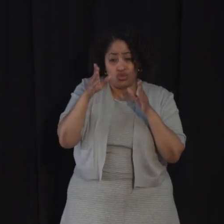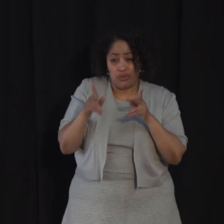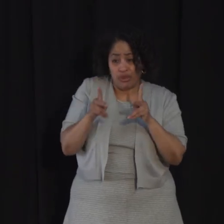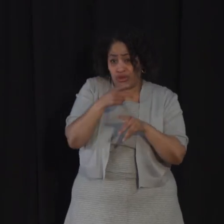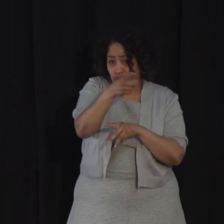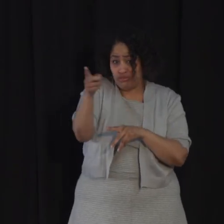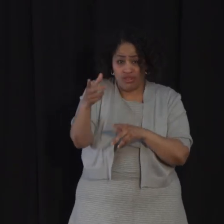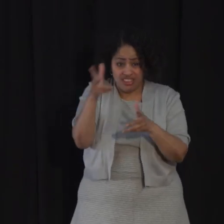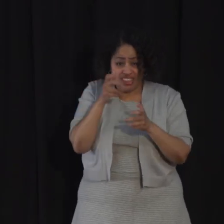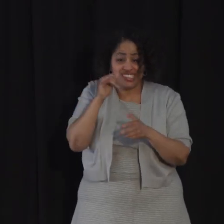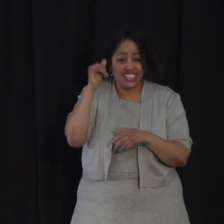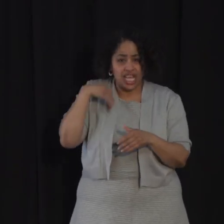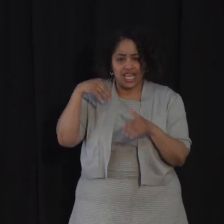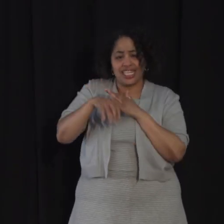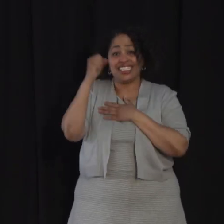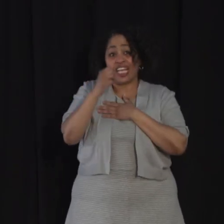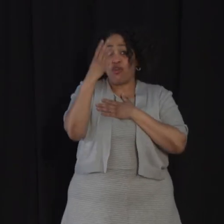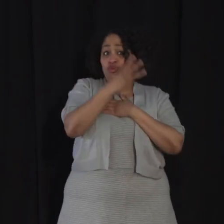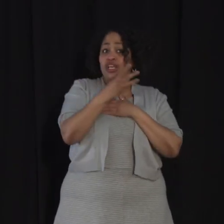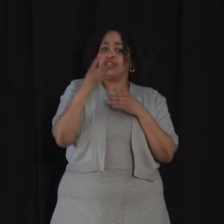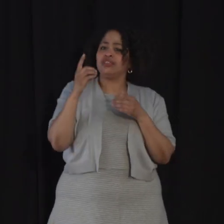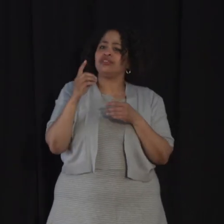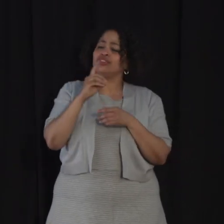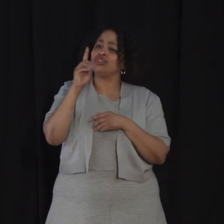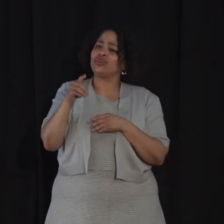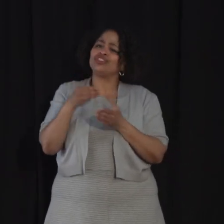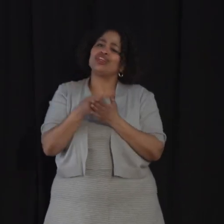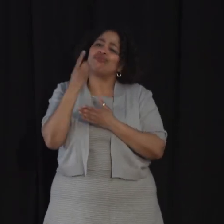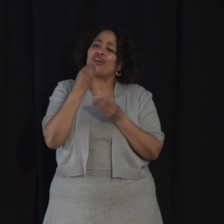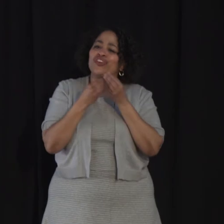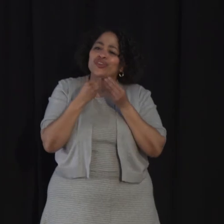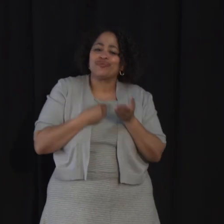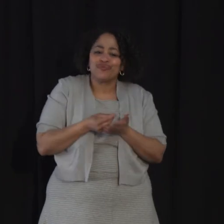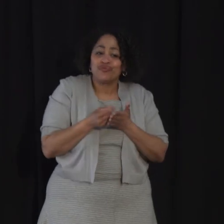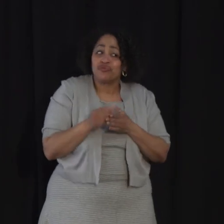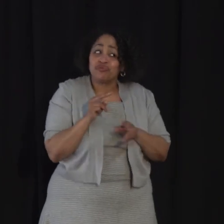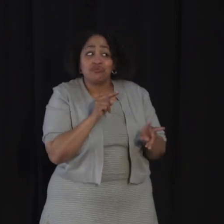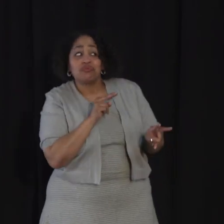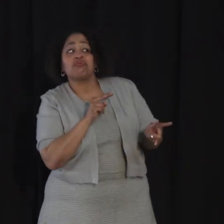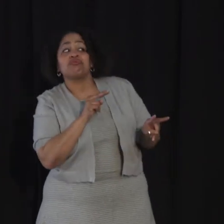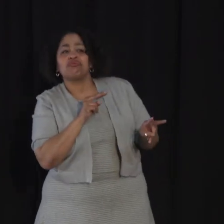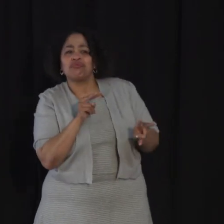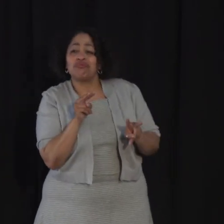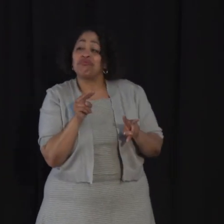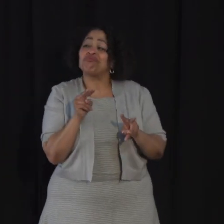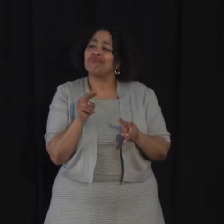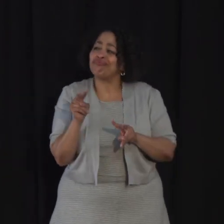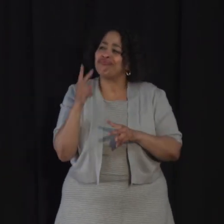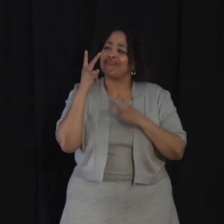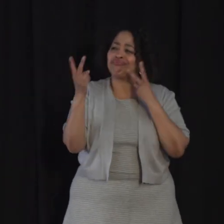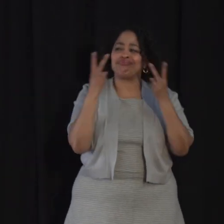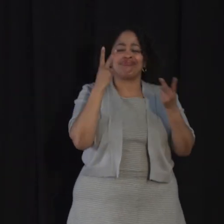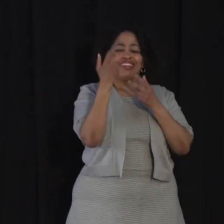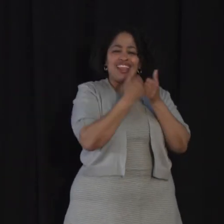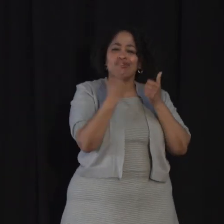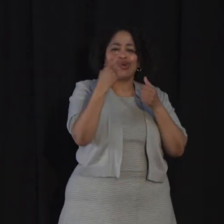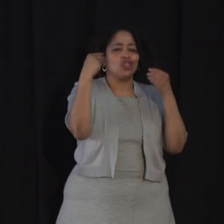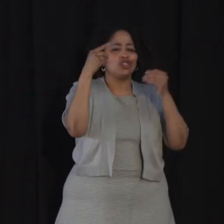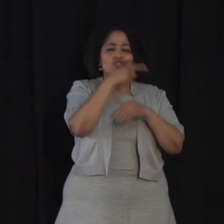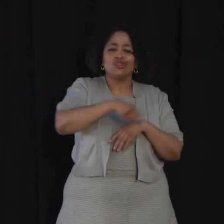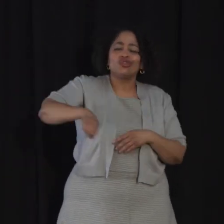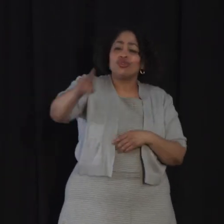Yesterday, I was in Southwest shopping for groceries, and I was so amazed to see pretty much everyone in the store,